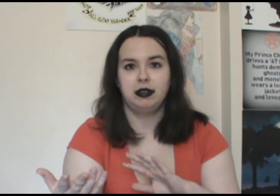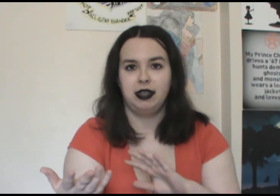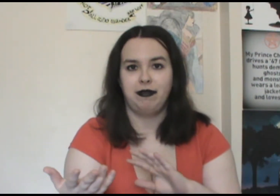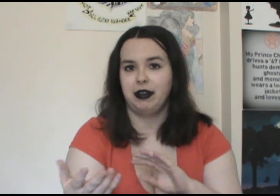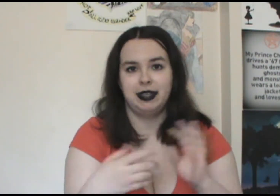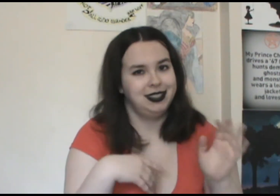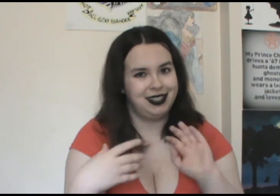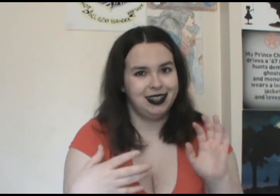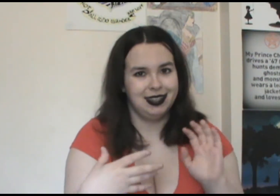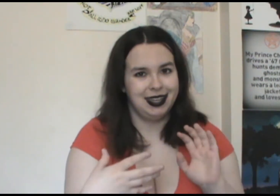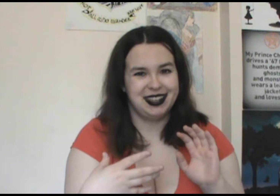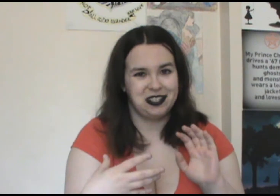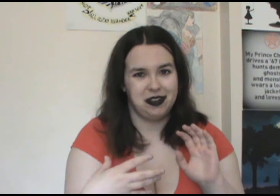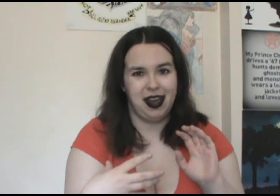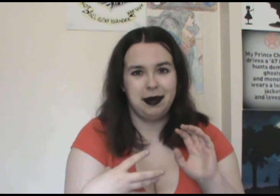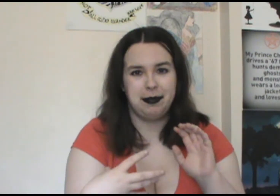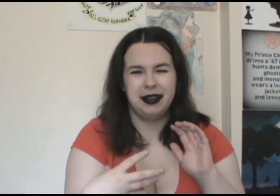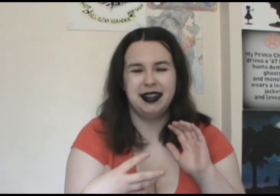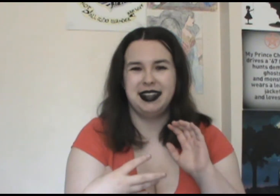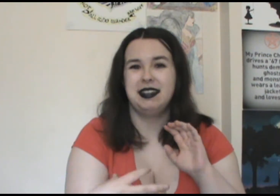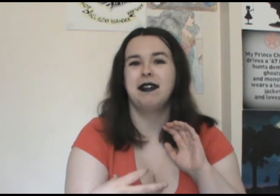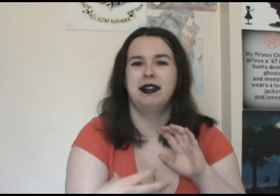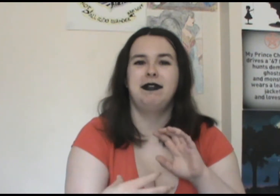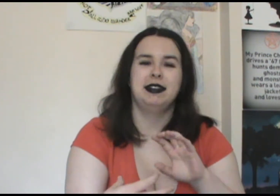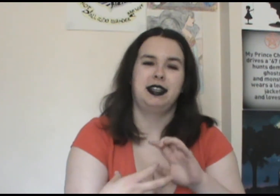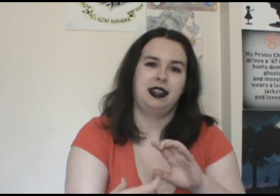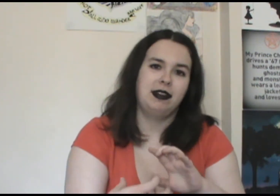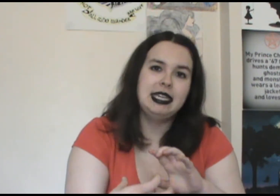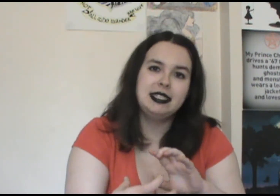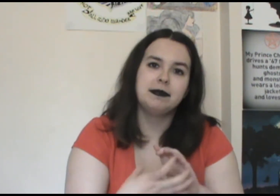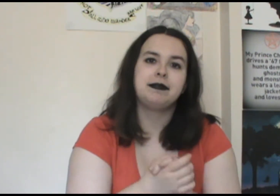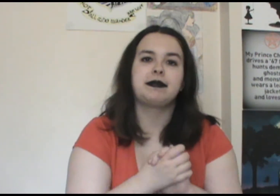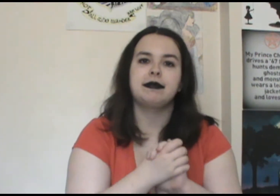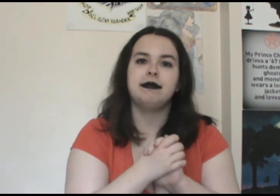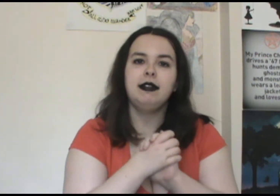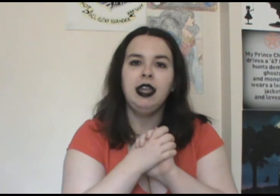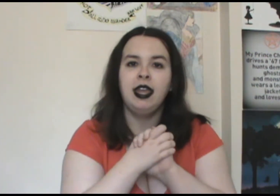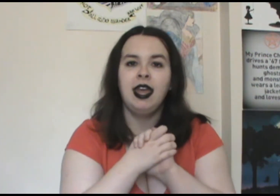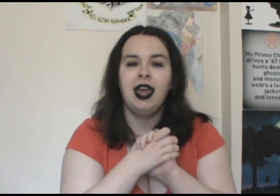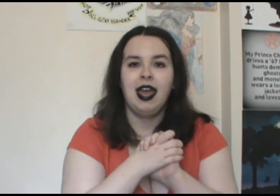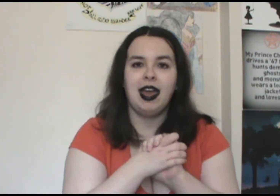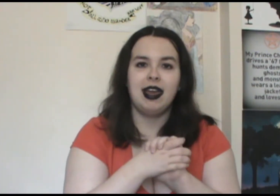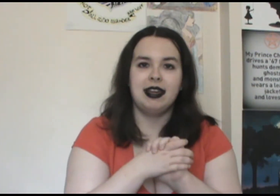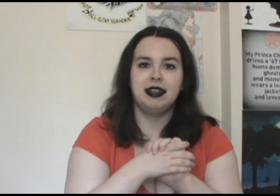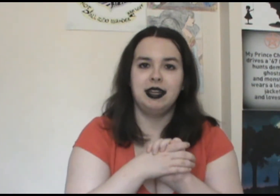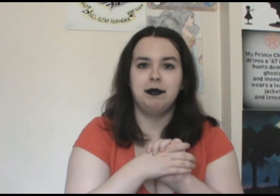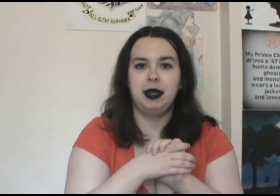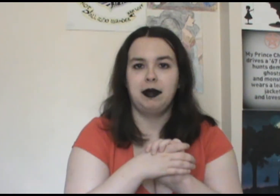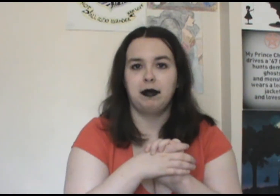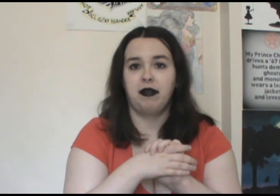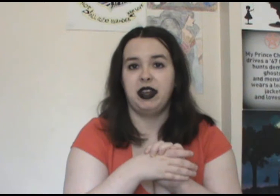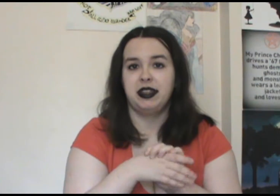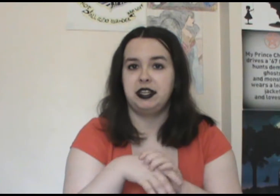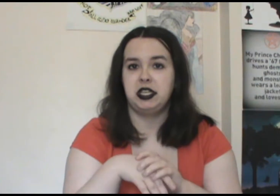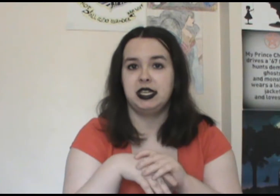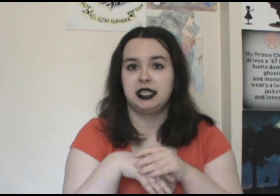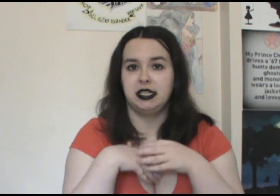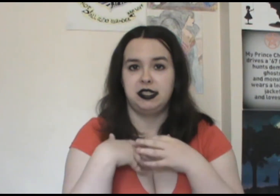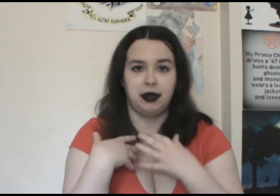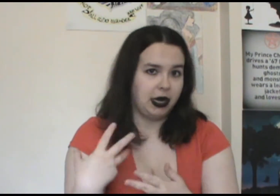if there is still a linkage or not, but it definitely feels like there is. And it being revealed that she is in someone